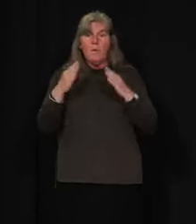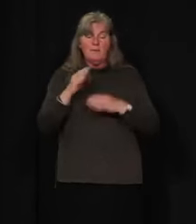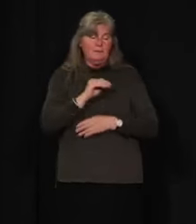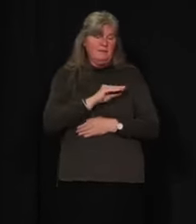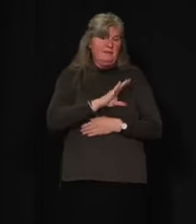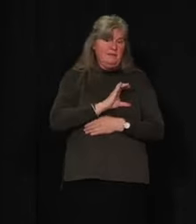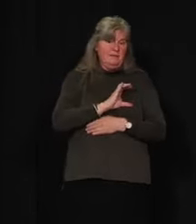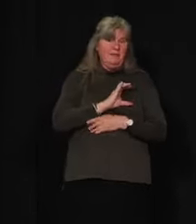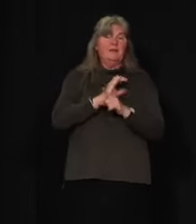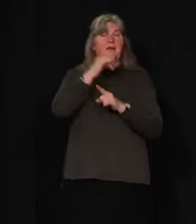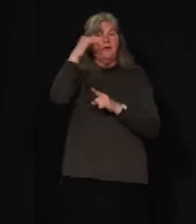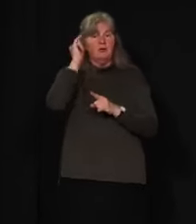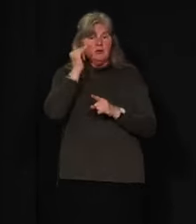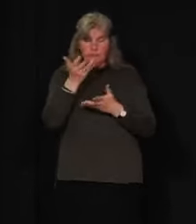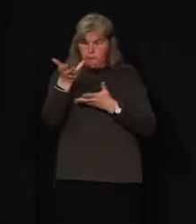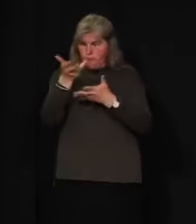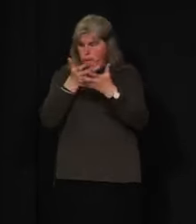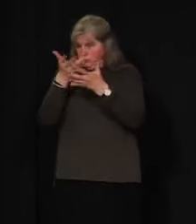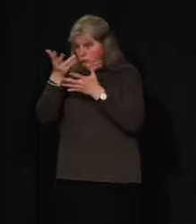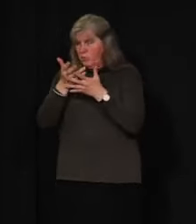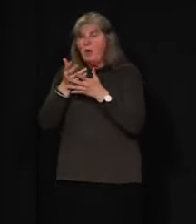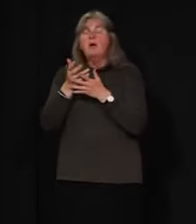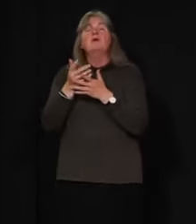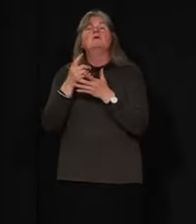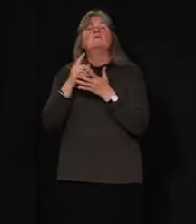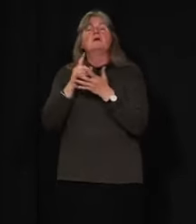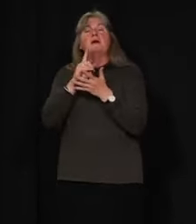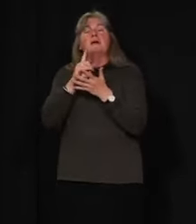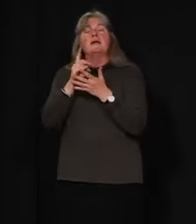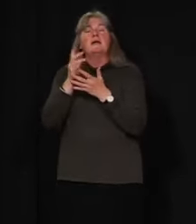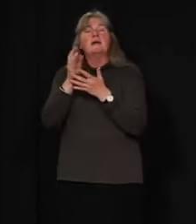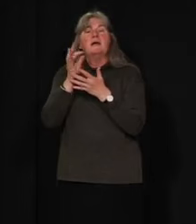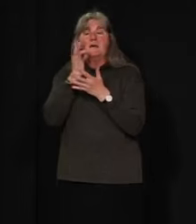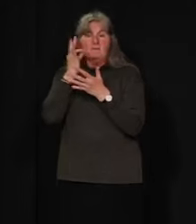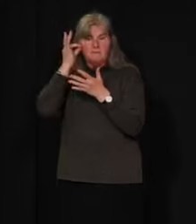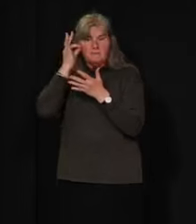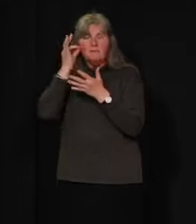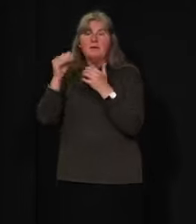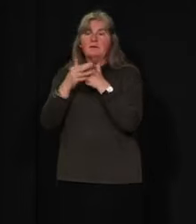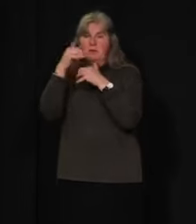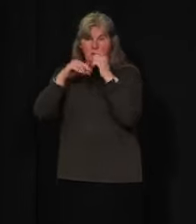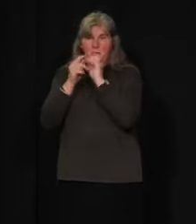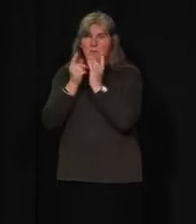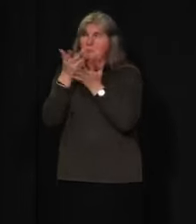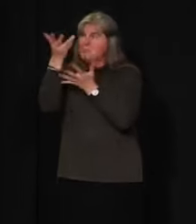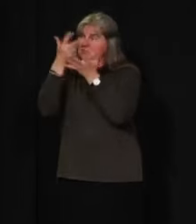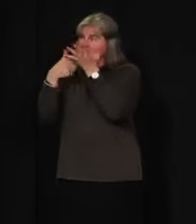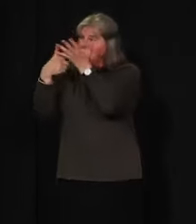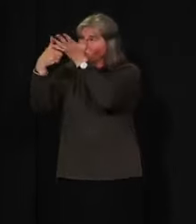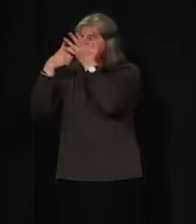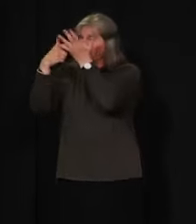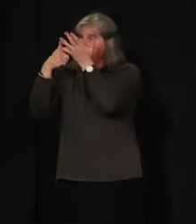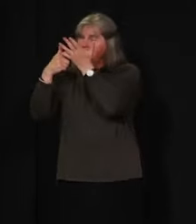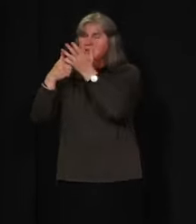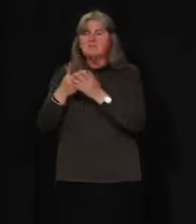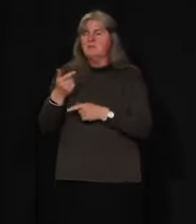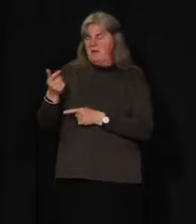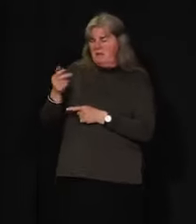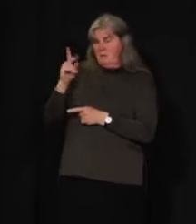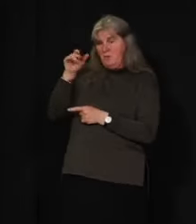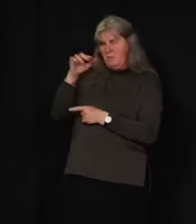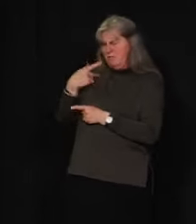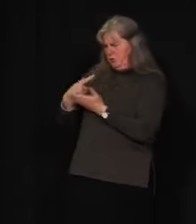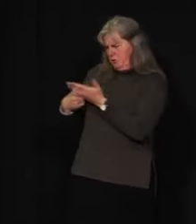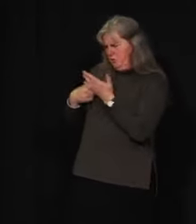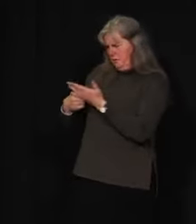connection with UConn's chiefs. And only two days ago that the Premier and I talked about this particular approach of partnering with BC